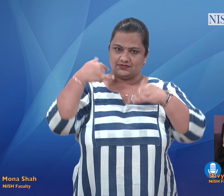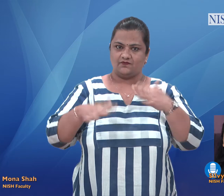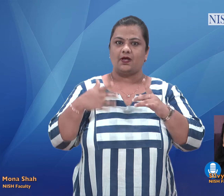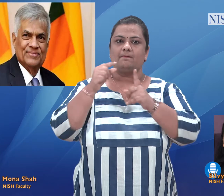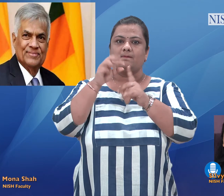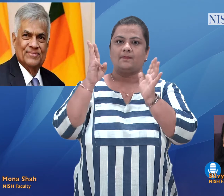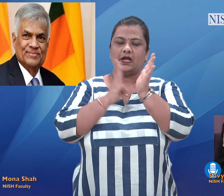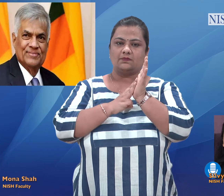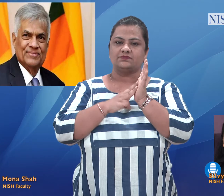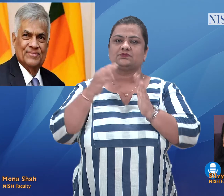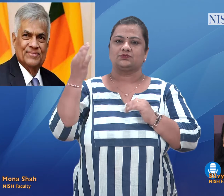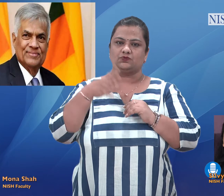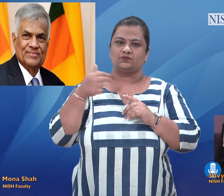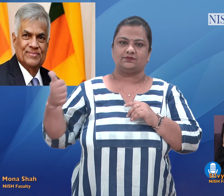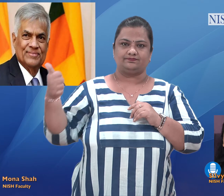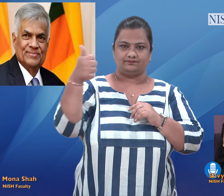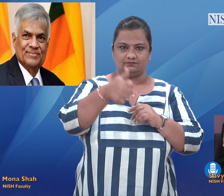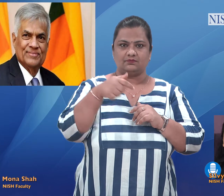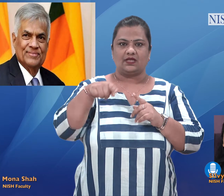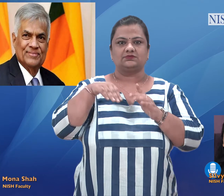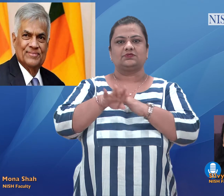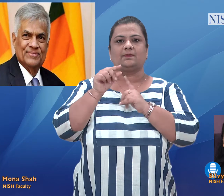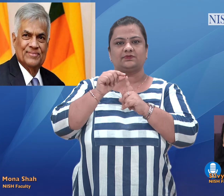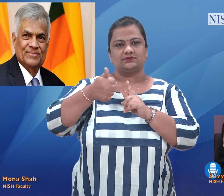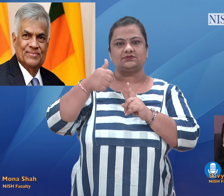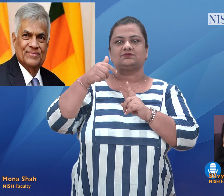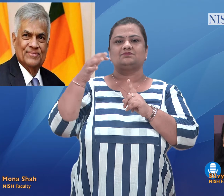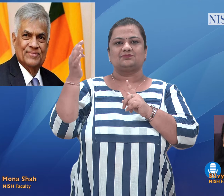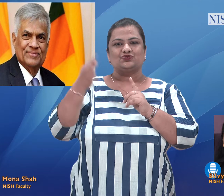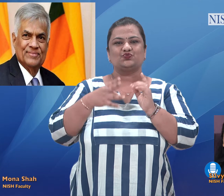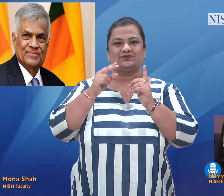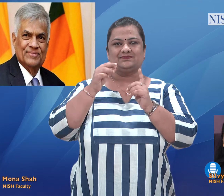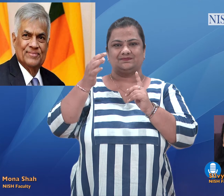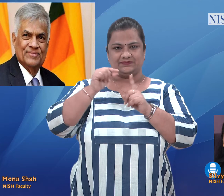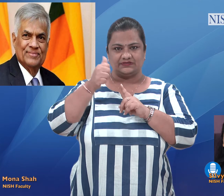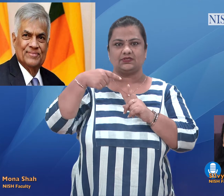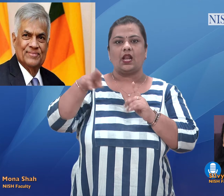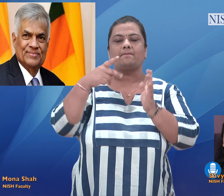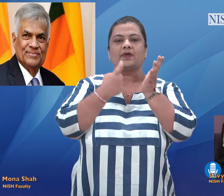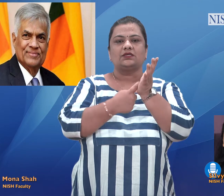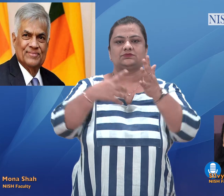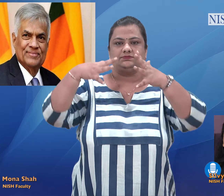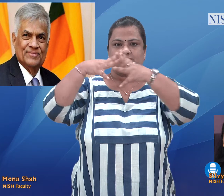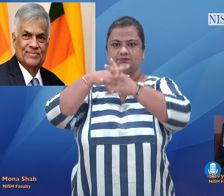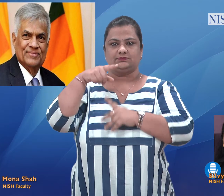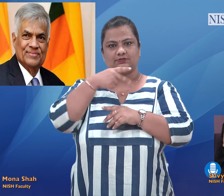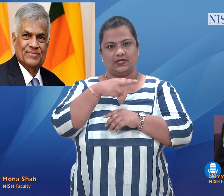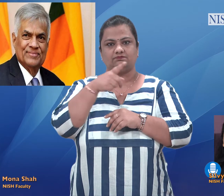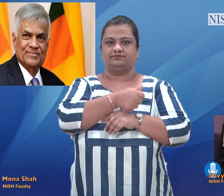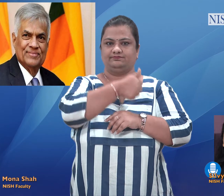The country's new president, the despite his unpopularity with the public. He roundly defeated his main rival